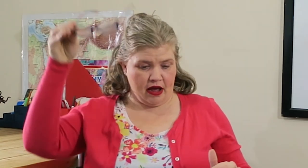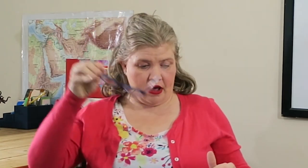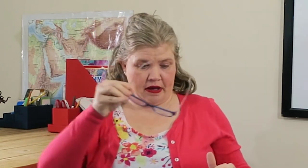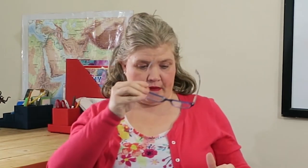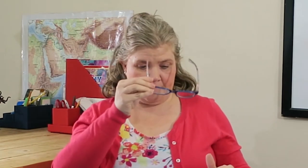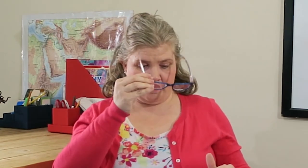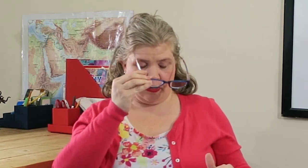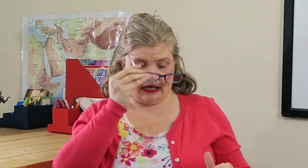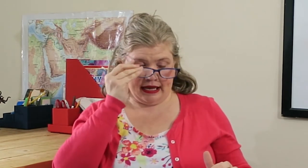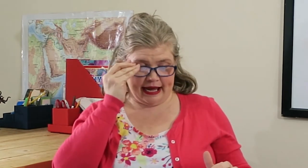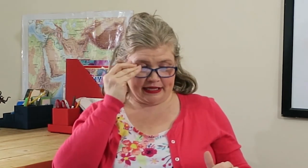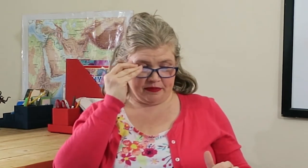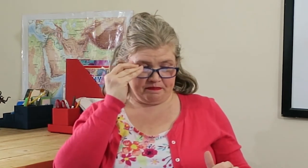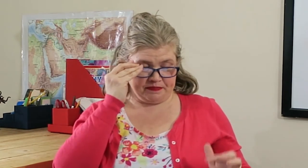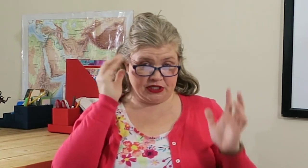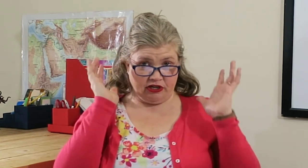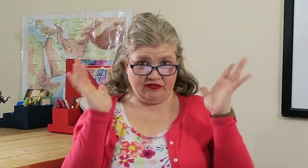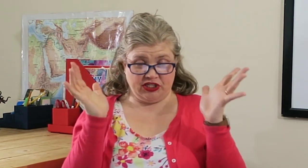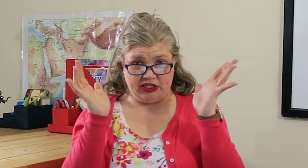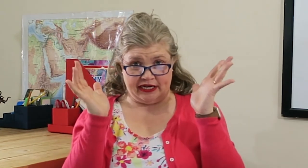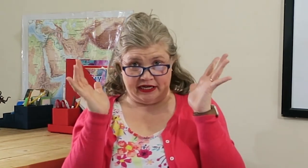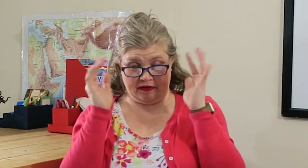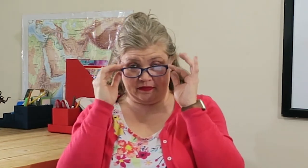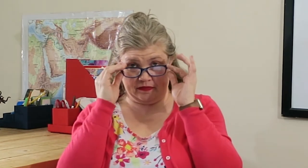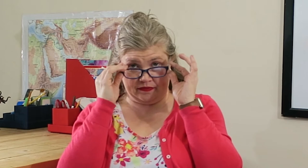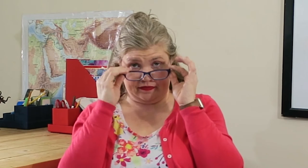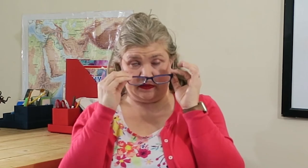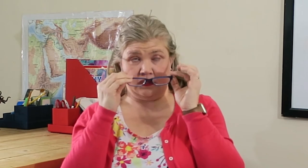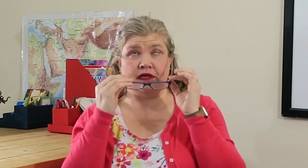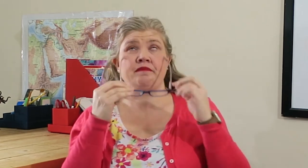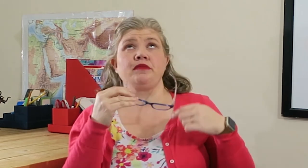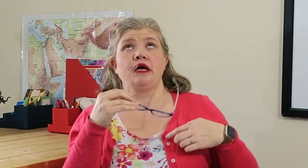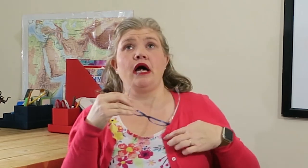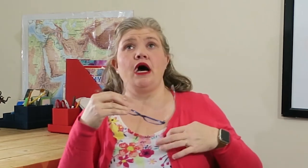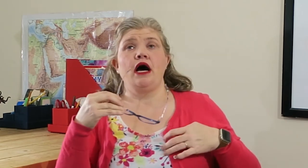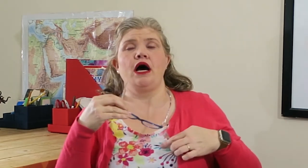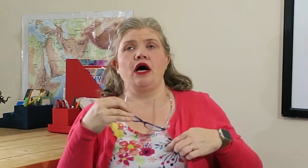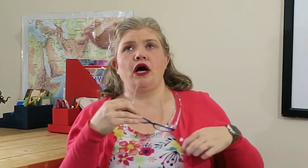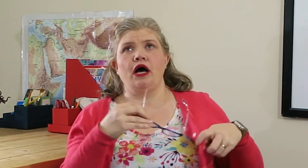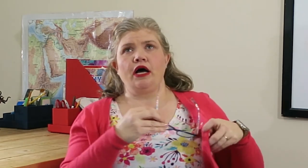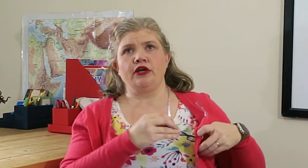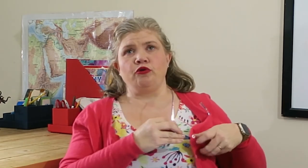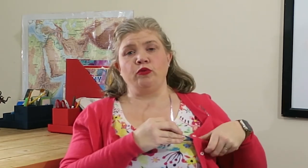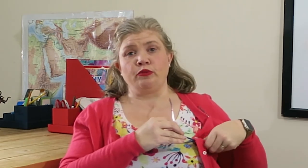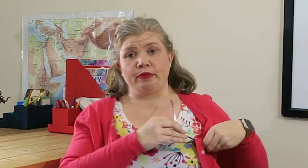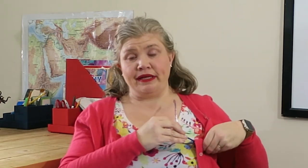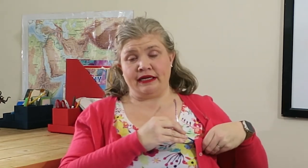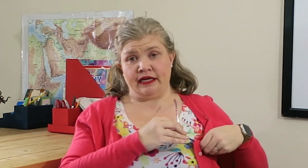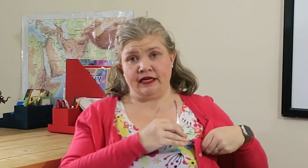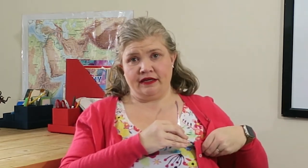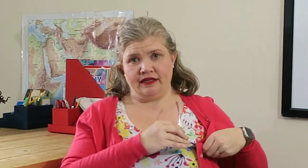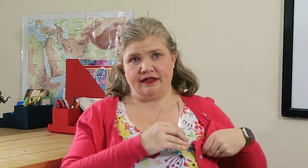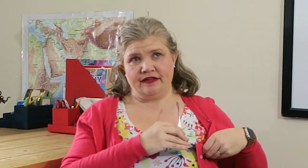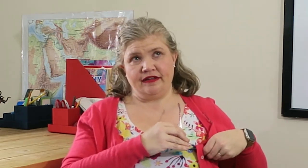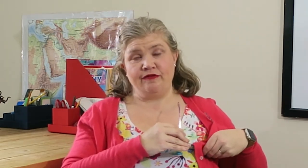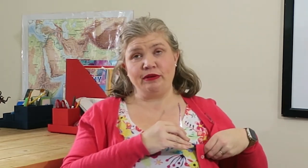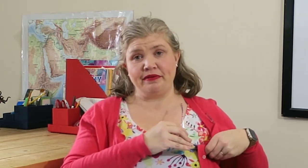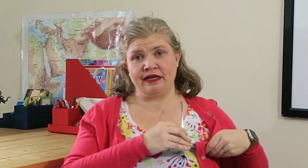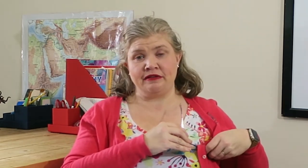Um, at the start of each day, okay, you know, when we're planning, if we plan